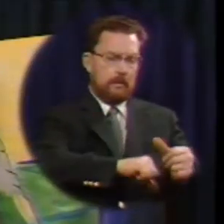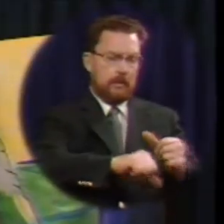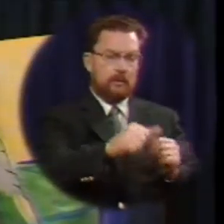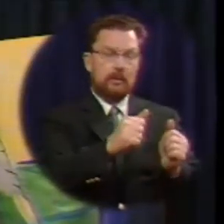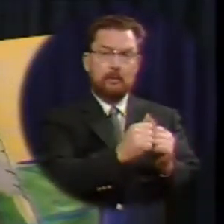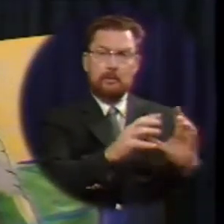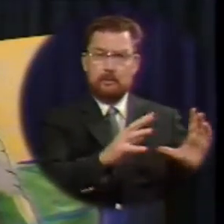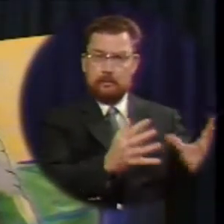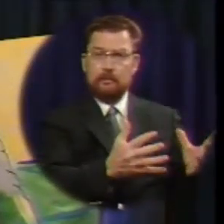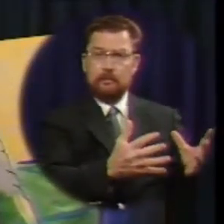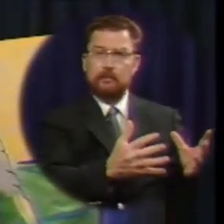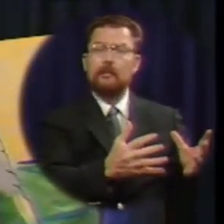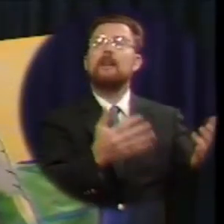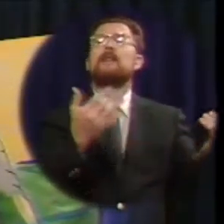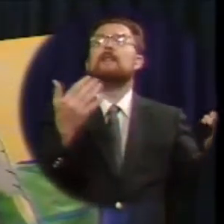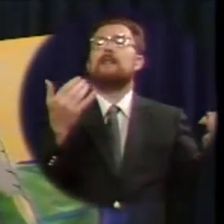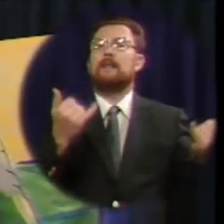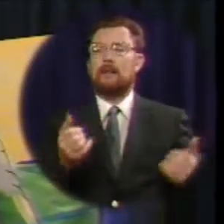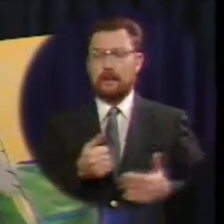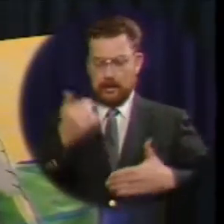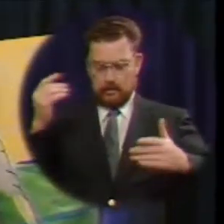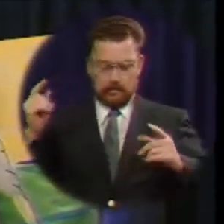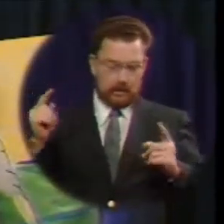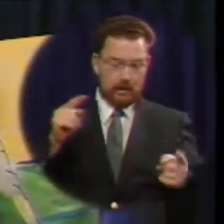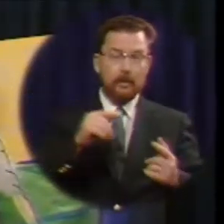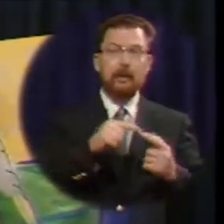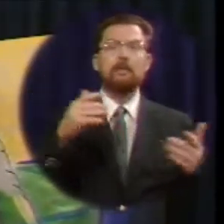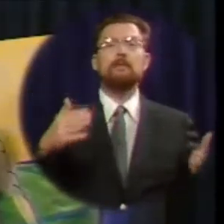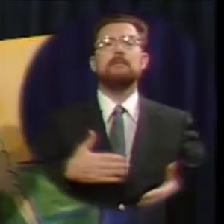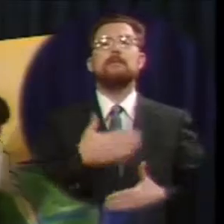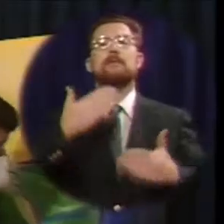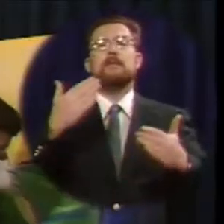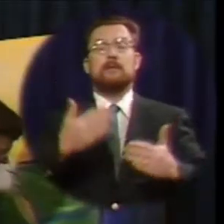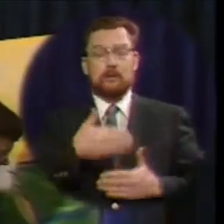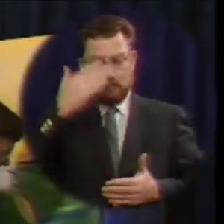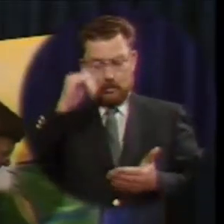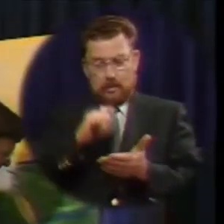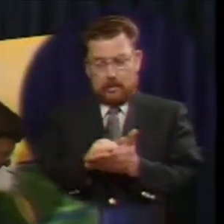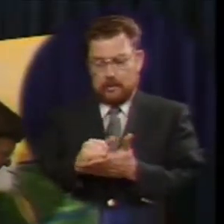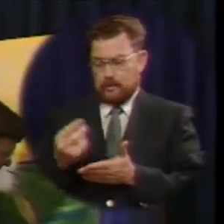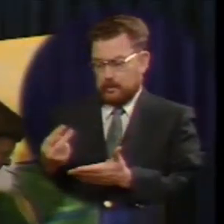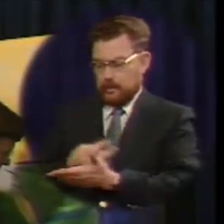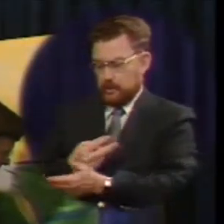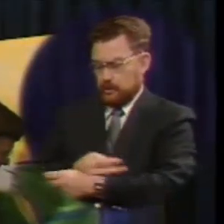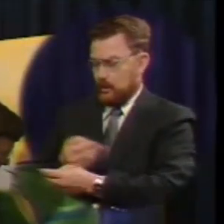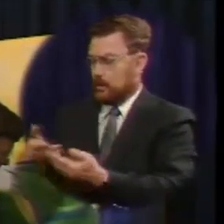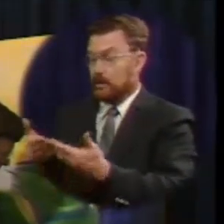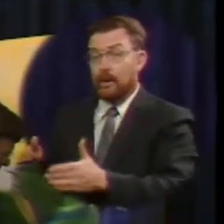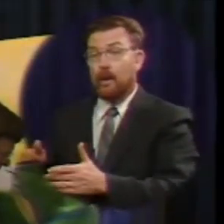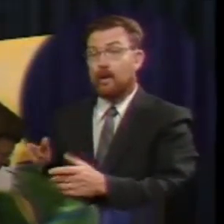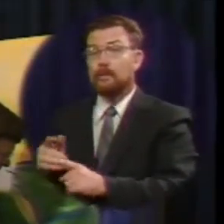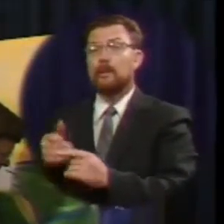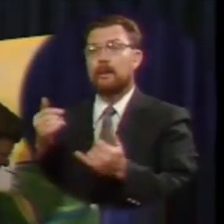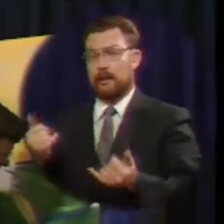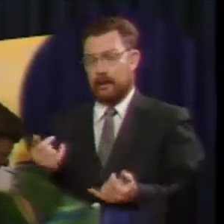foal now he can return rejoicing for this his sheep was lost but it's found